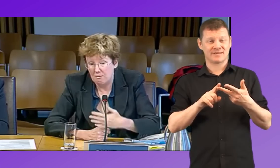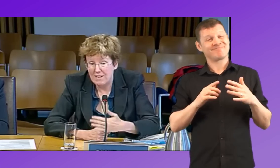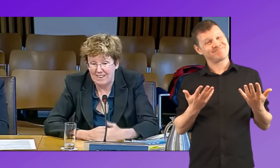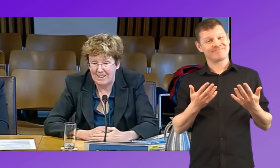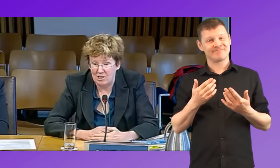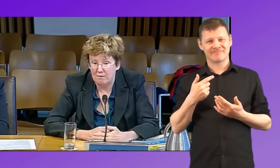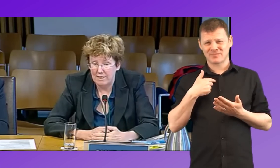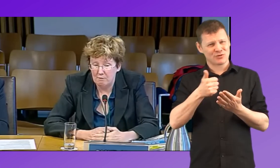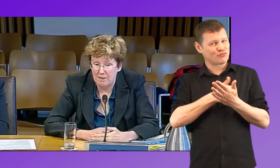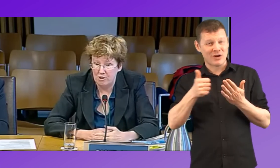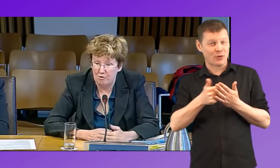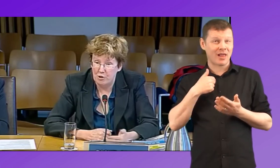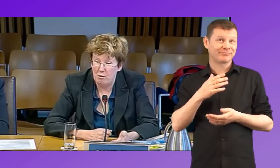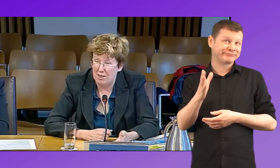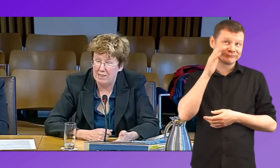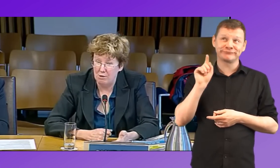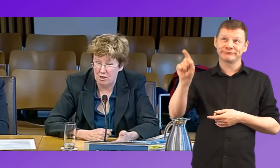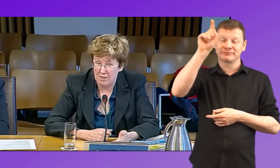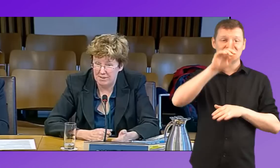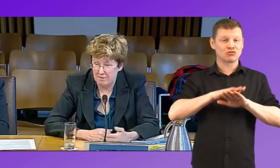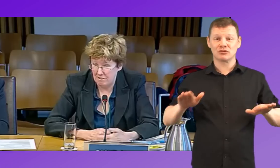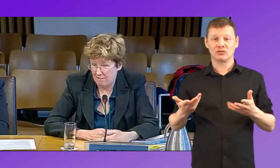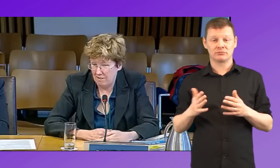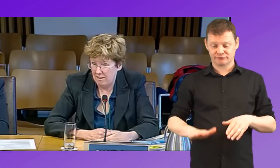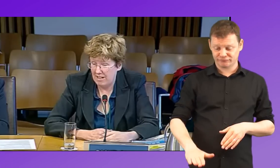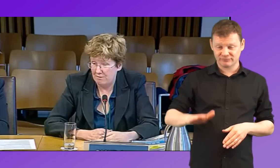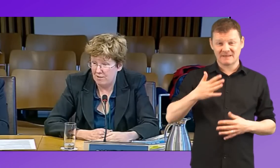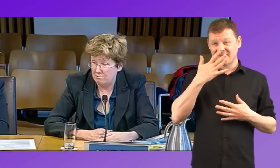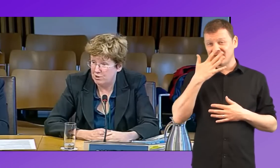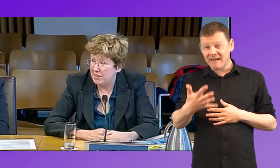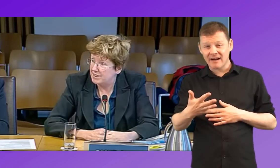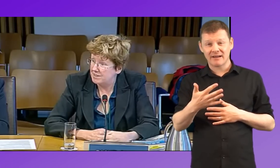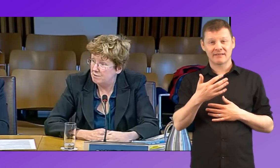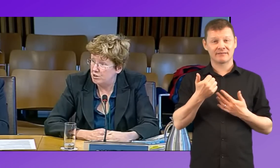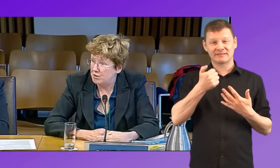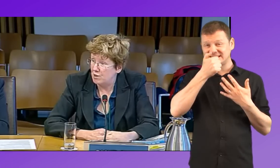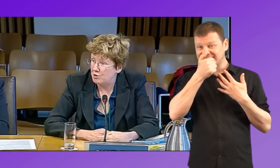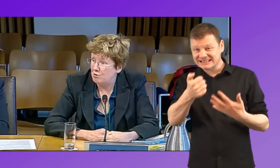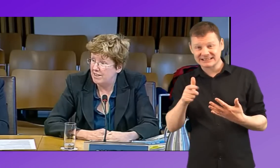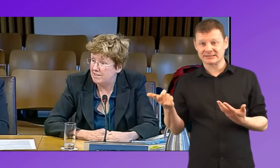rather regularly actually, you hear about children who are languageless at five or six, which is far too late.